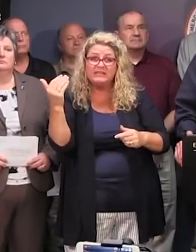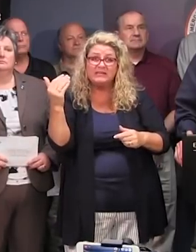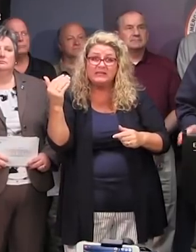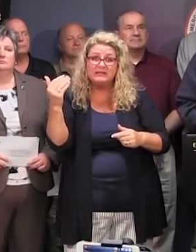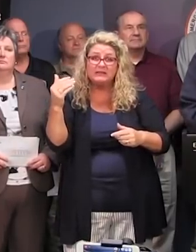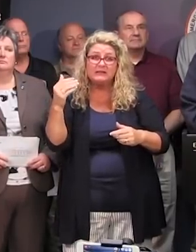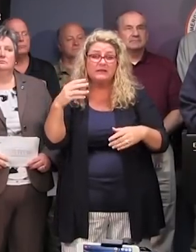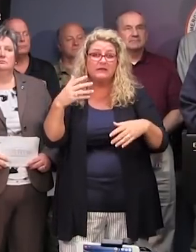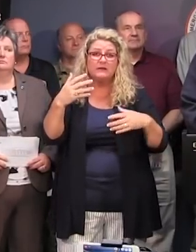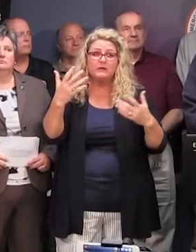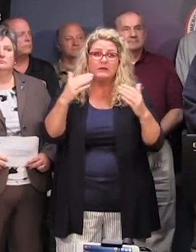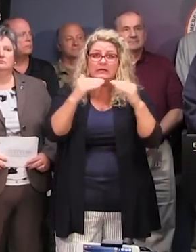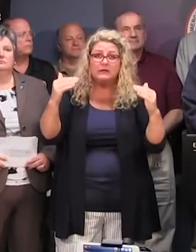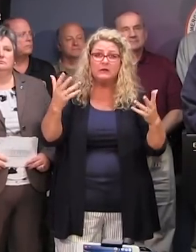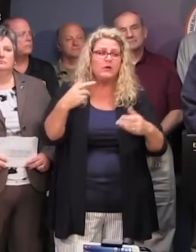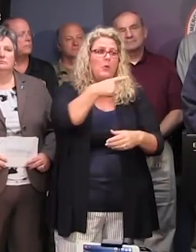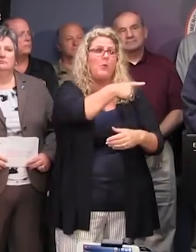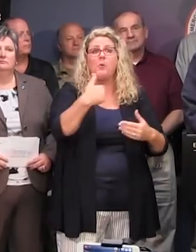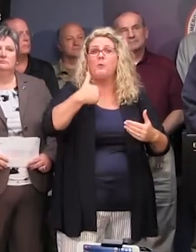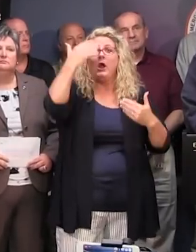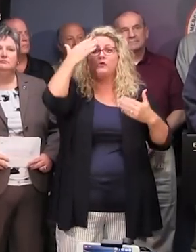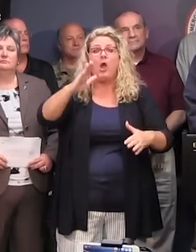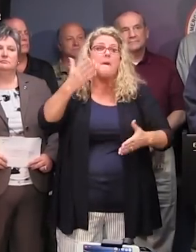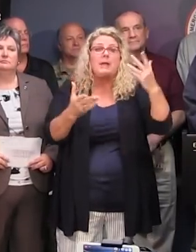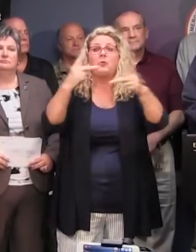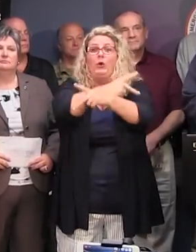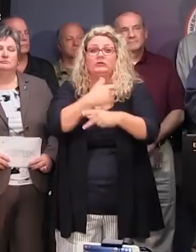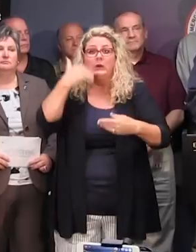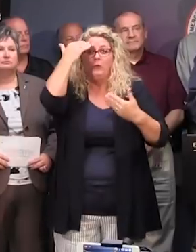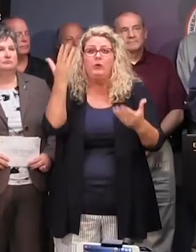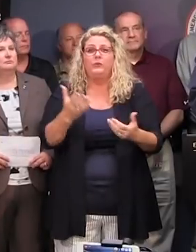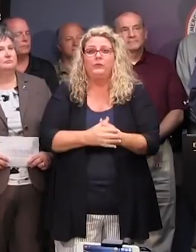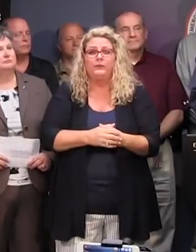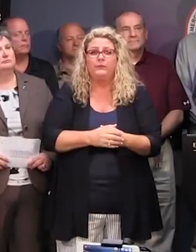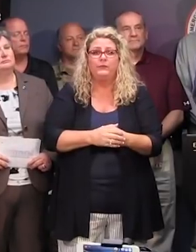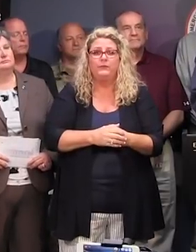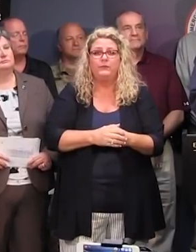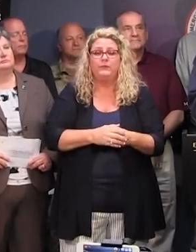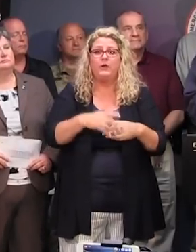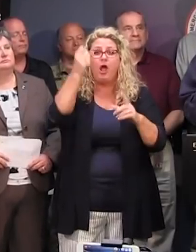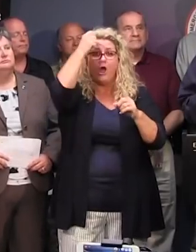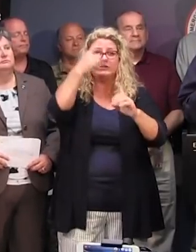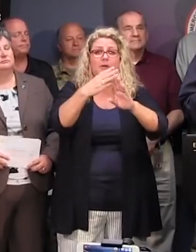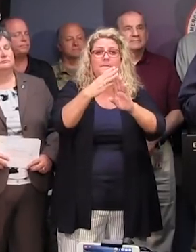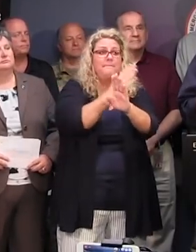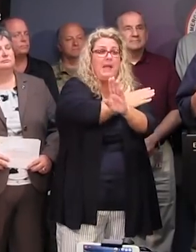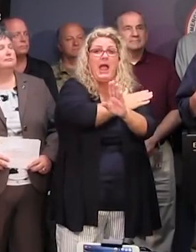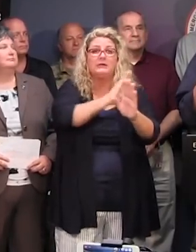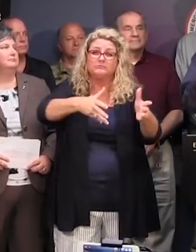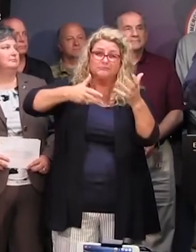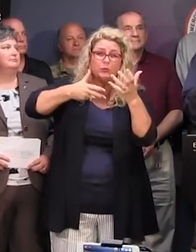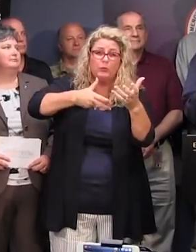What's the magnitude of the rain? We really don't know. We think it may even be worse. And the reason is that in those rain events in past years where we've had